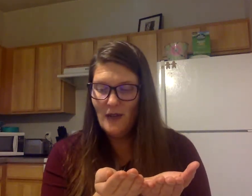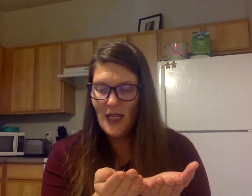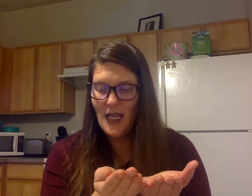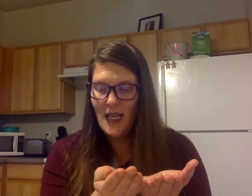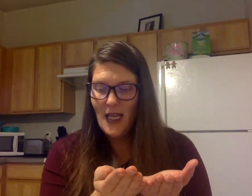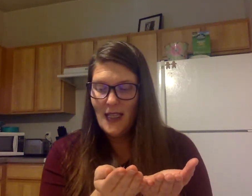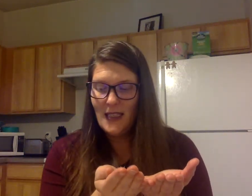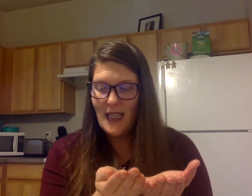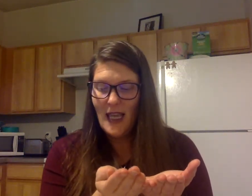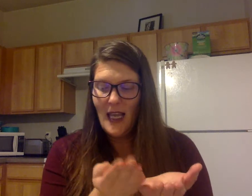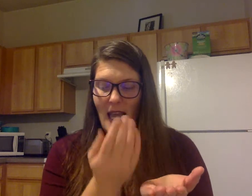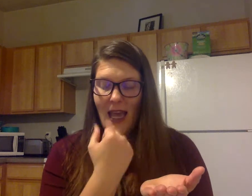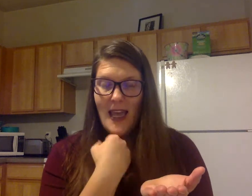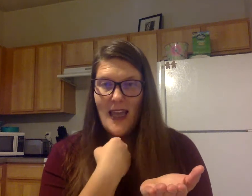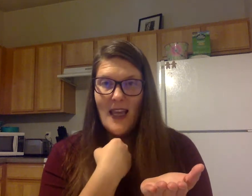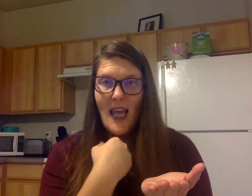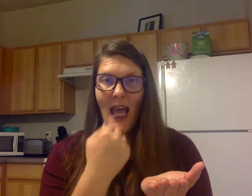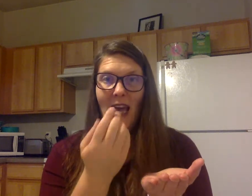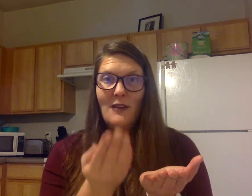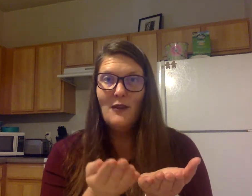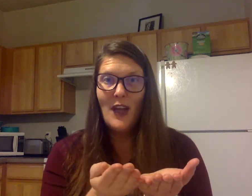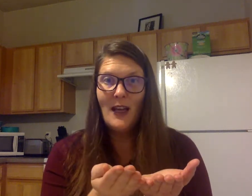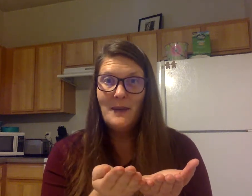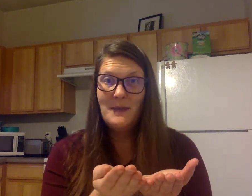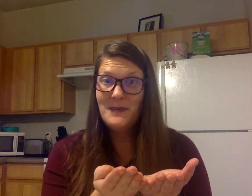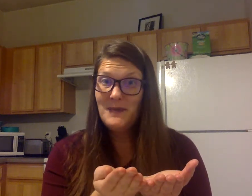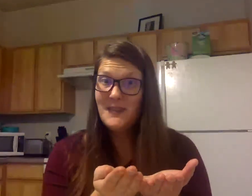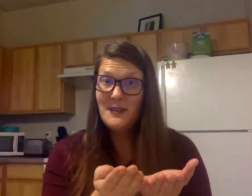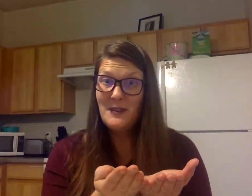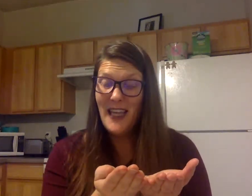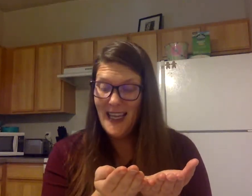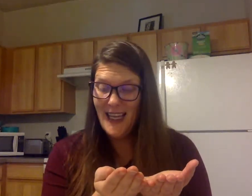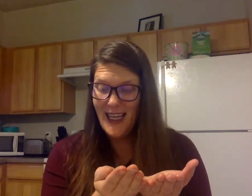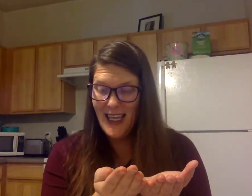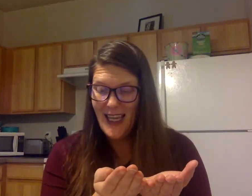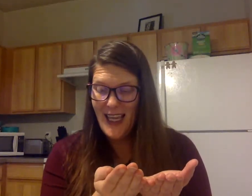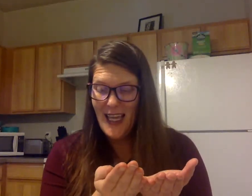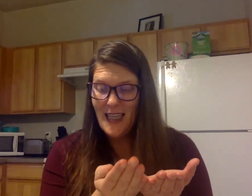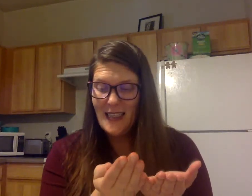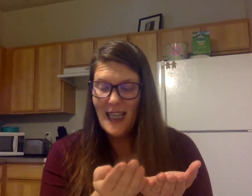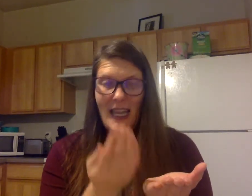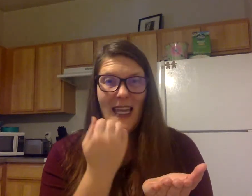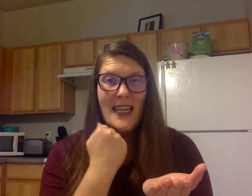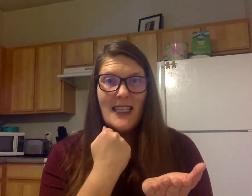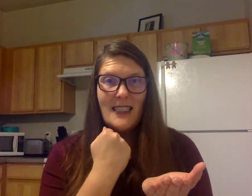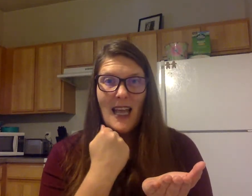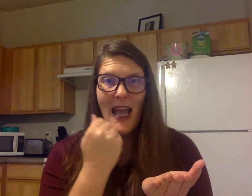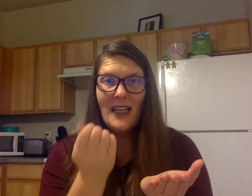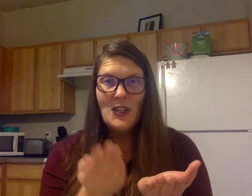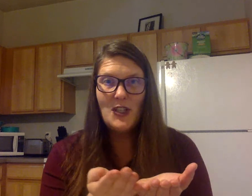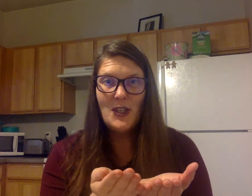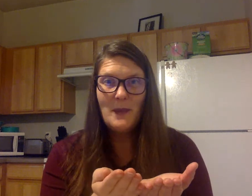Say ache, add fl, flake. Say eat, add sh,